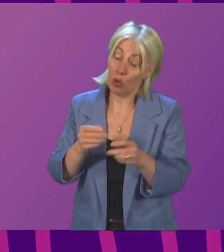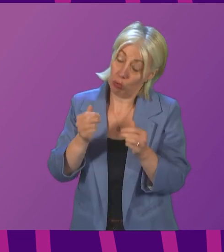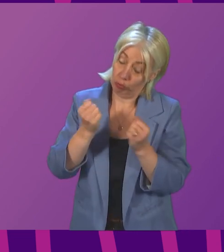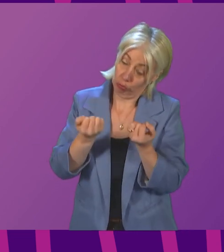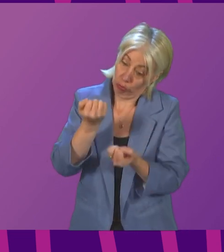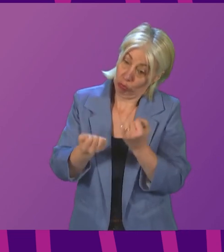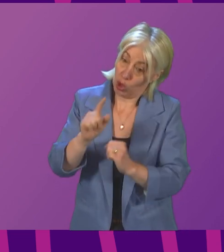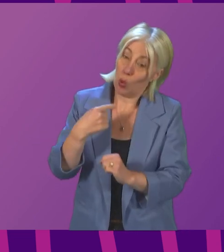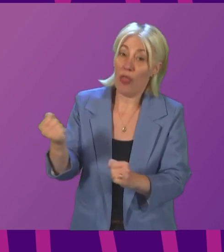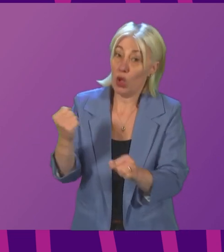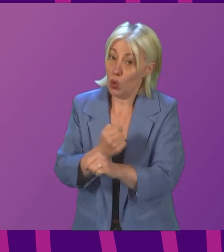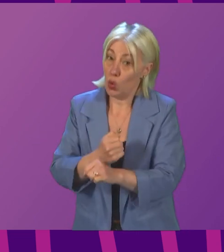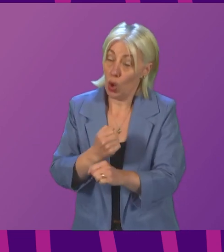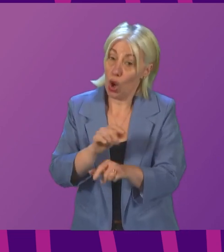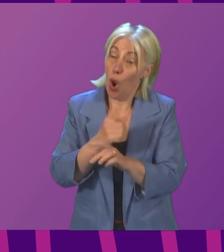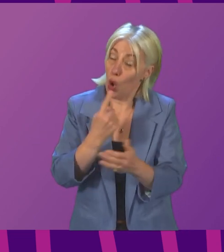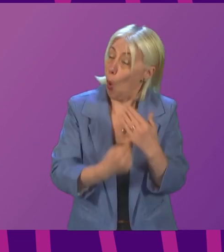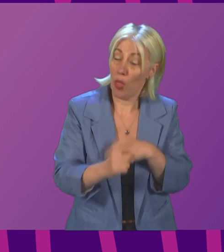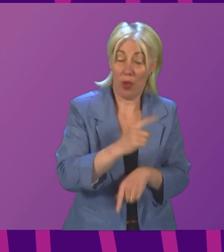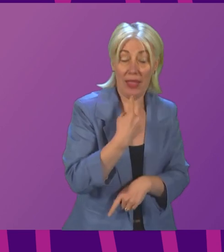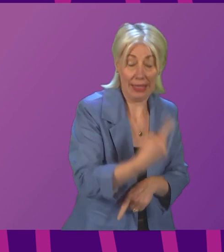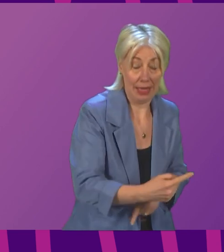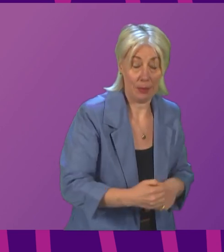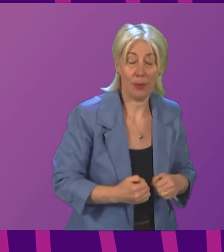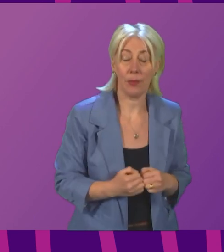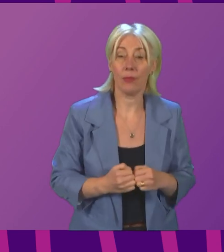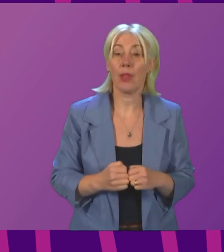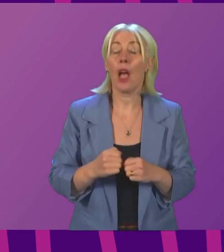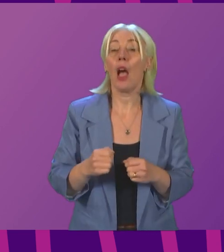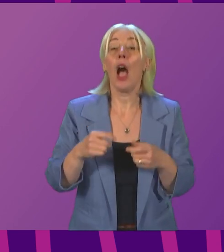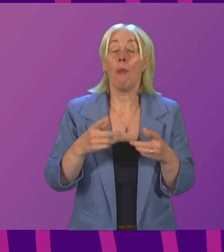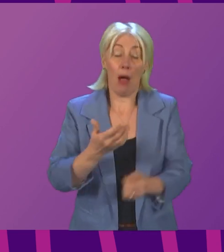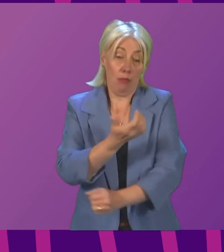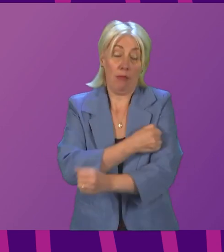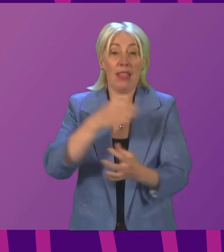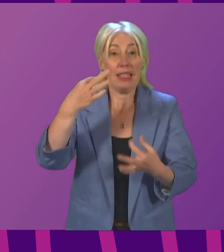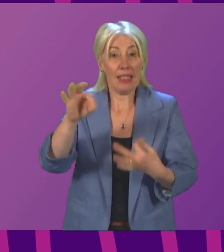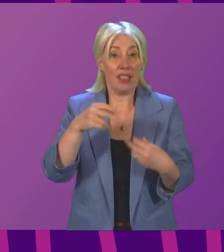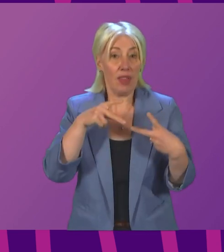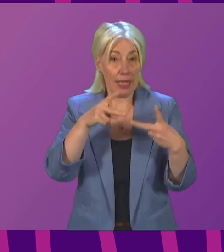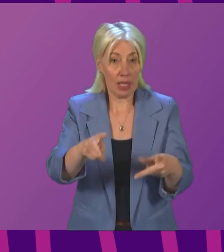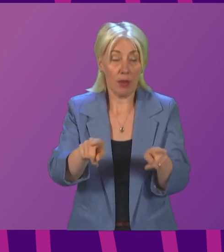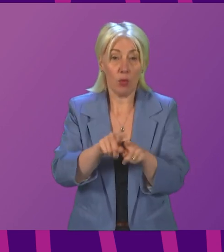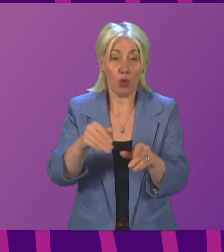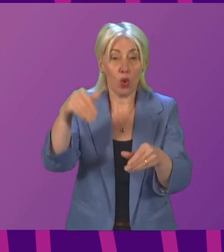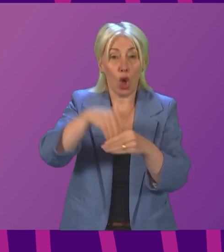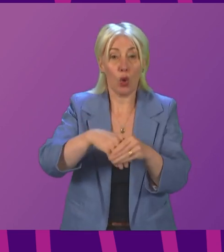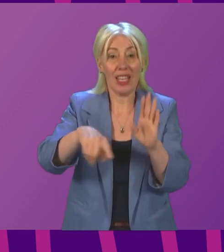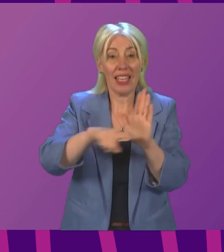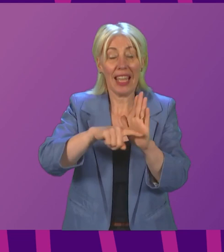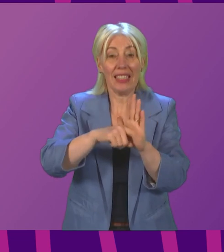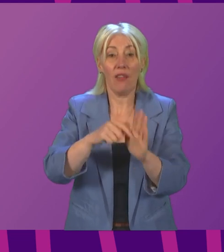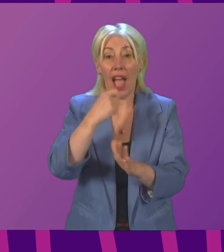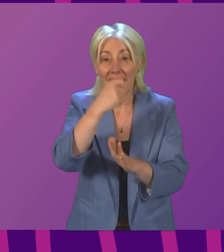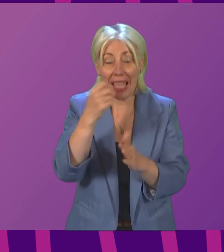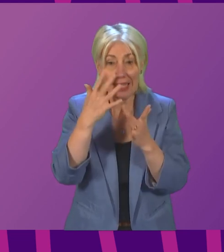on what they say. On the issue of the vaccine certification scheme and the inclusion of a negative test, this is a